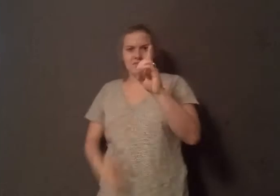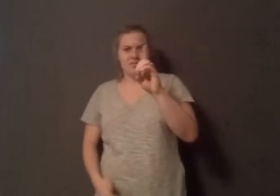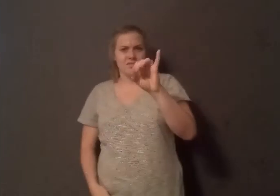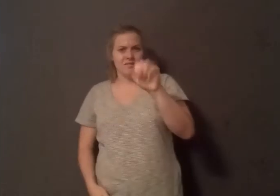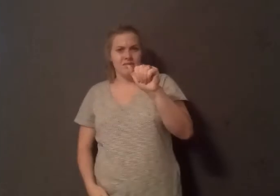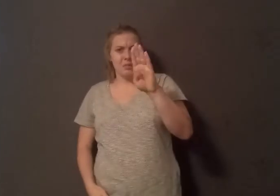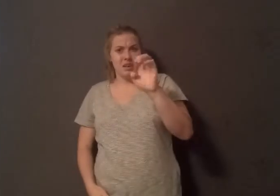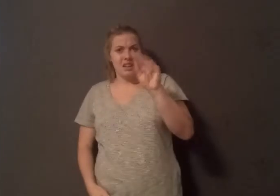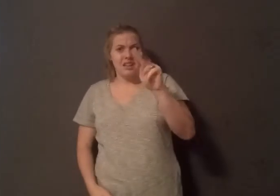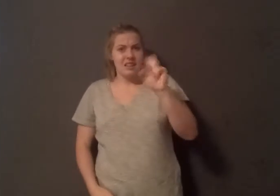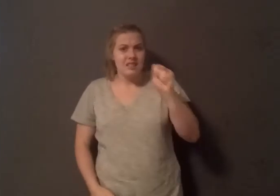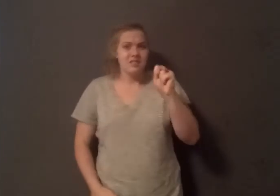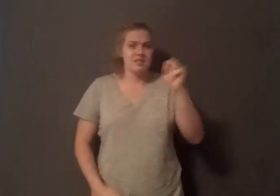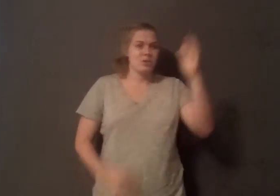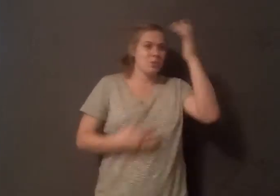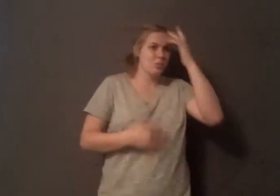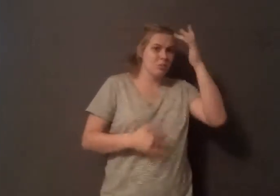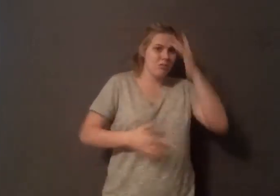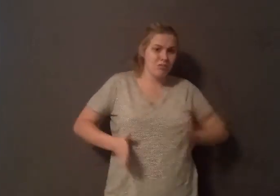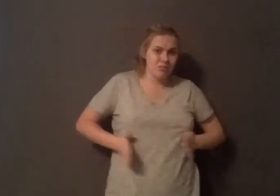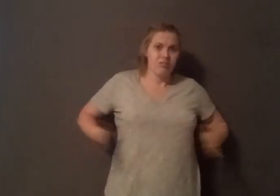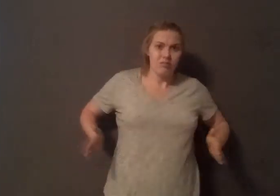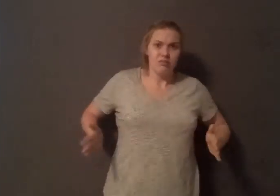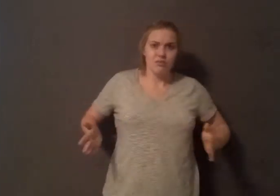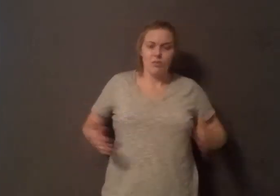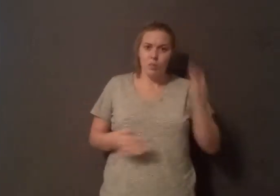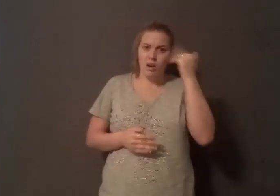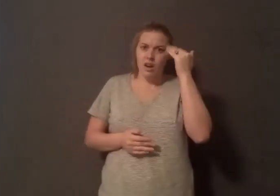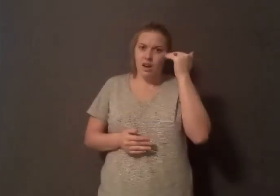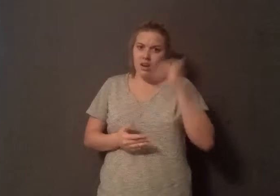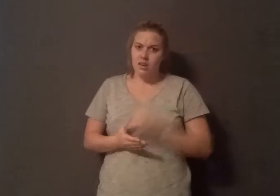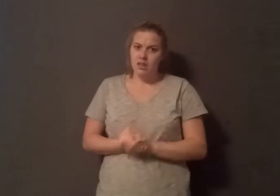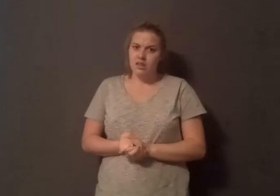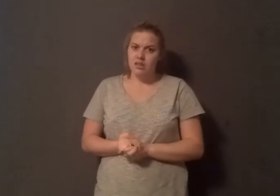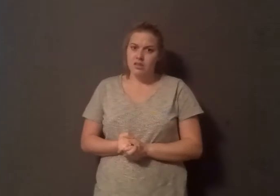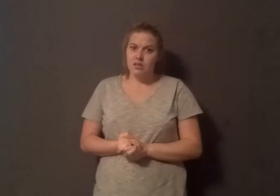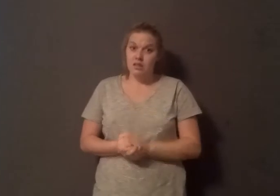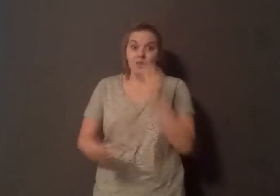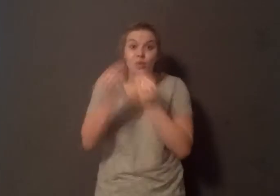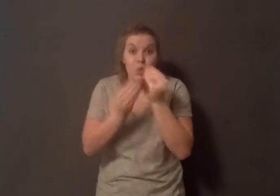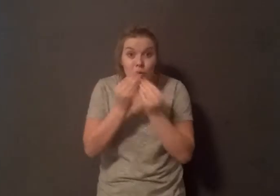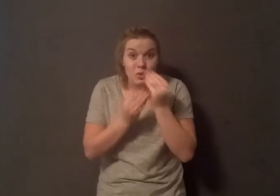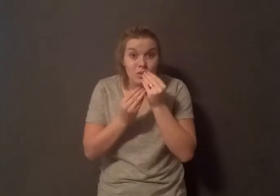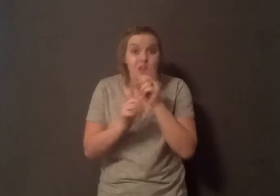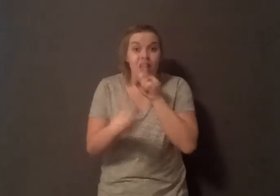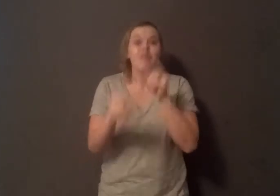high blood pressure and the cause of obesity, I would tell them the answer is in three words. It's the food. It's what Americans